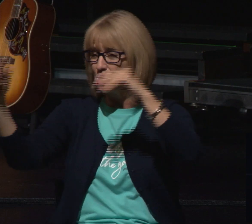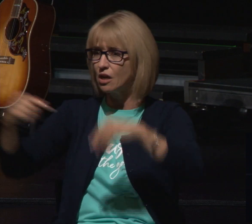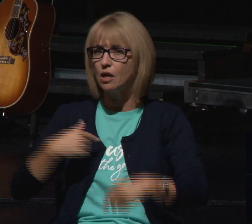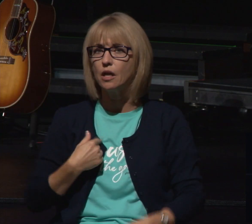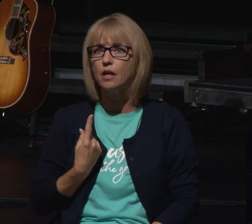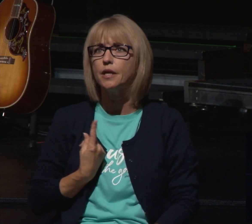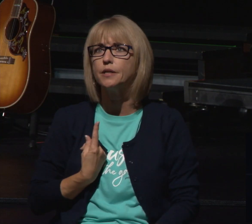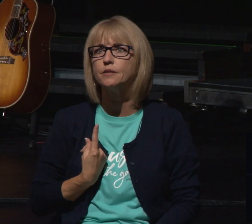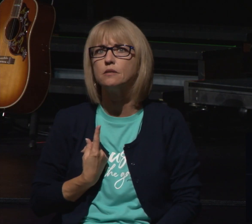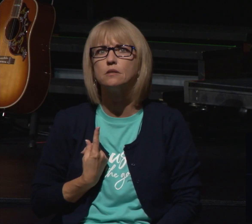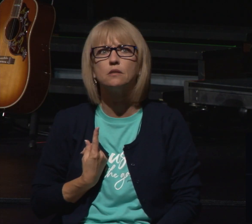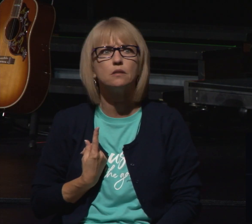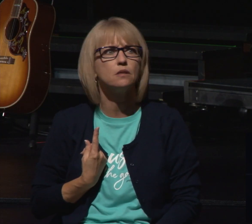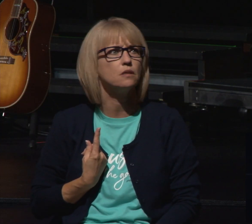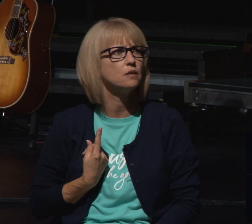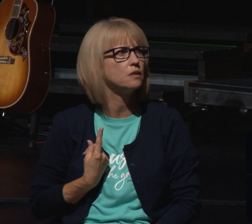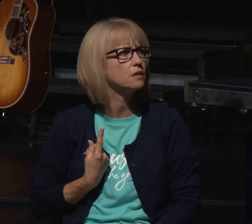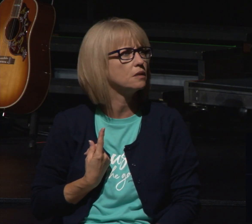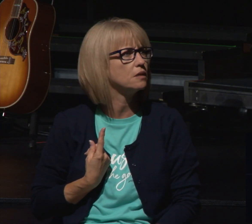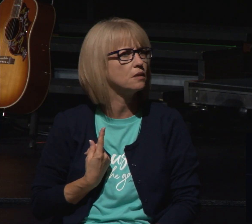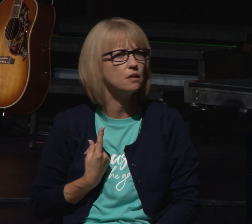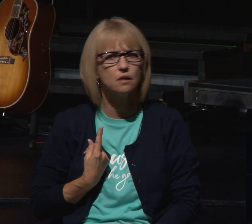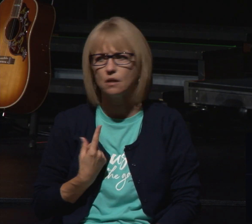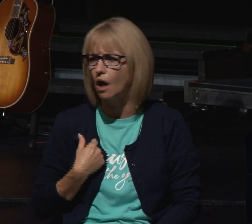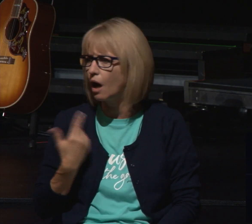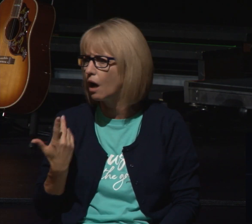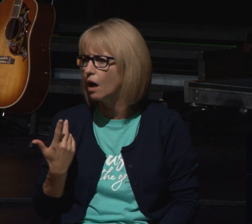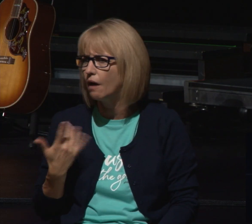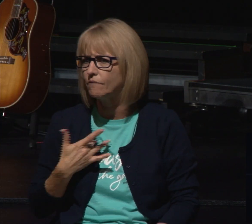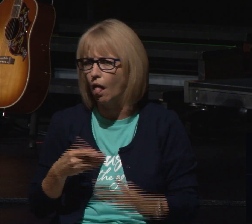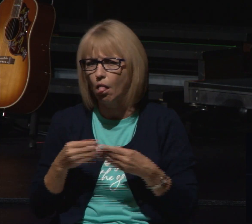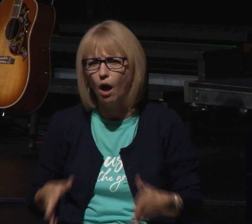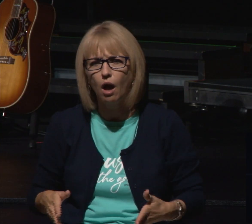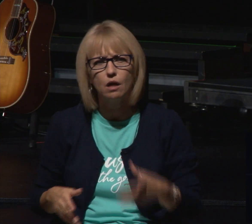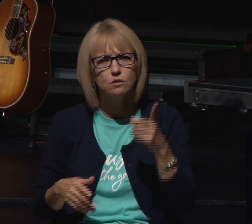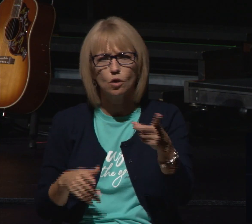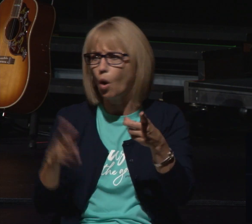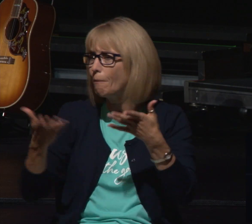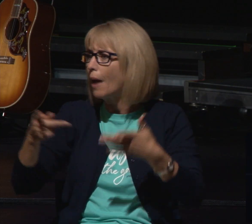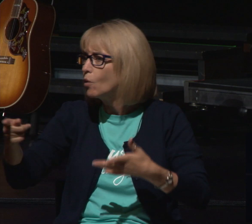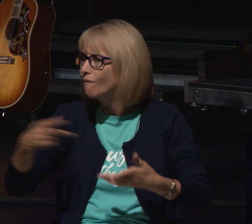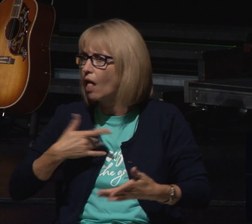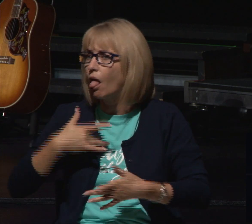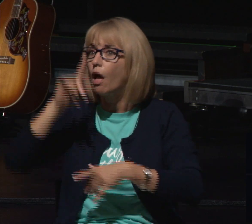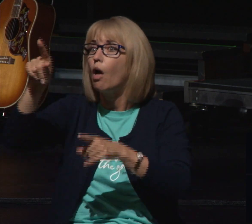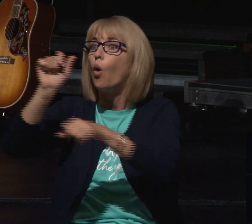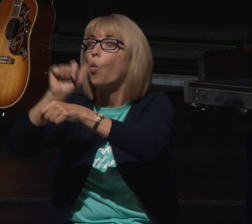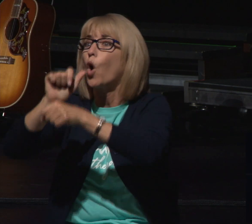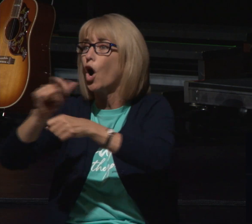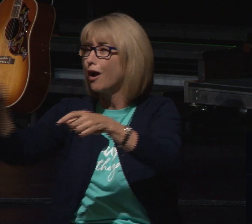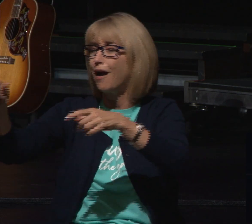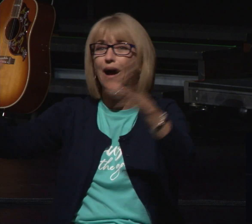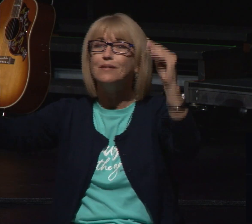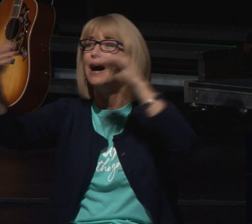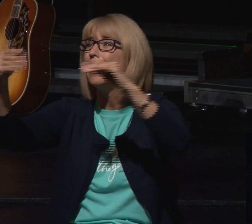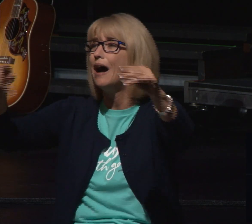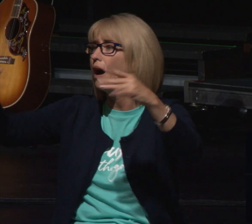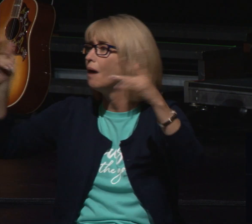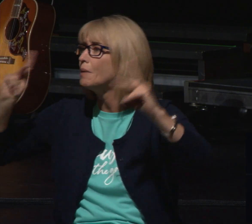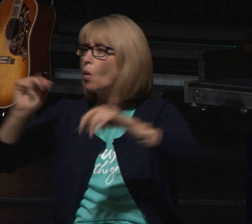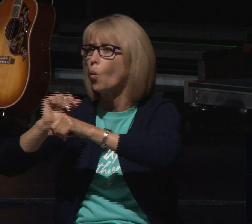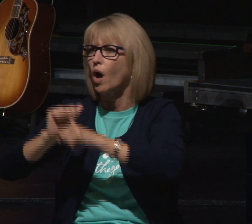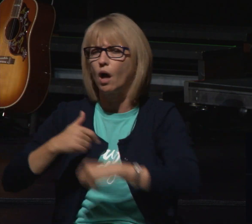or it's your work there's all these people and i'm just one more person here hoping to collect a paycheck